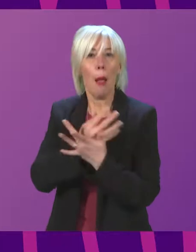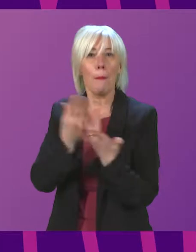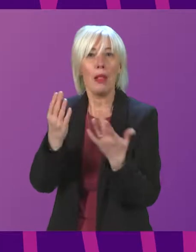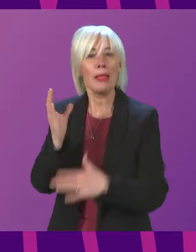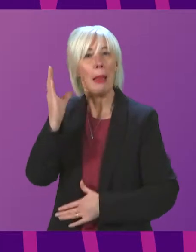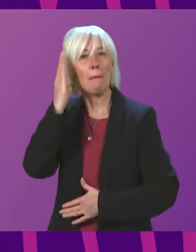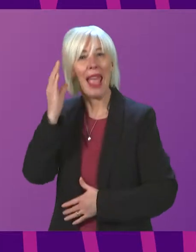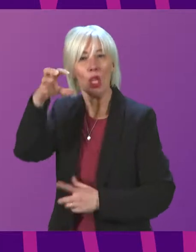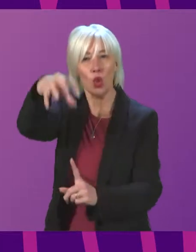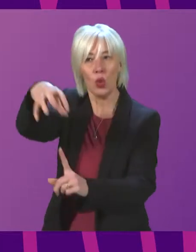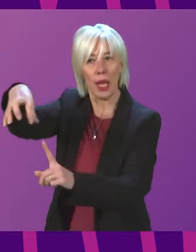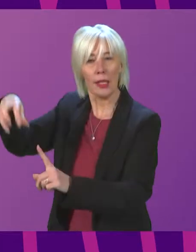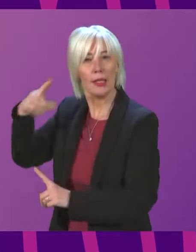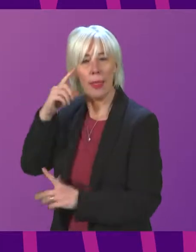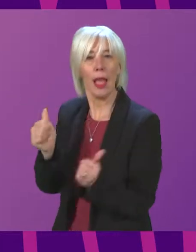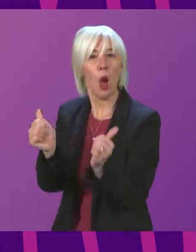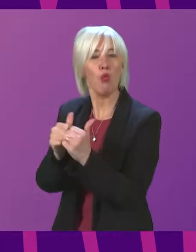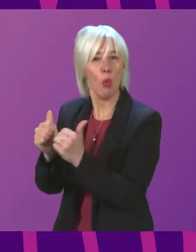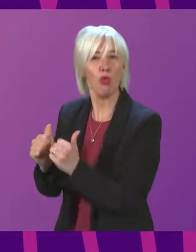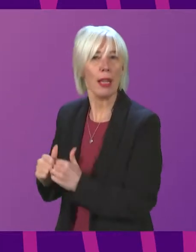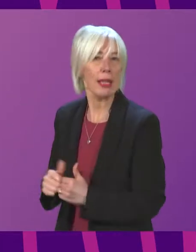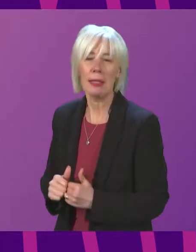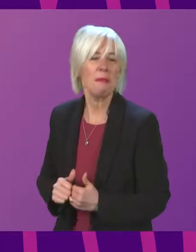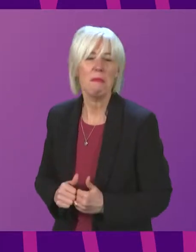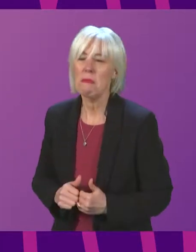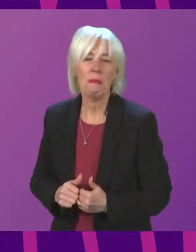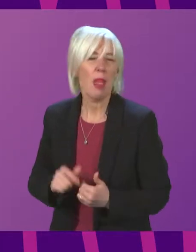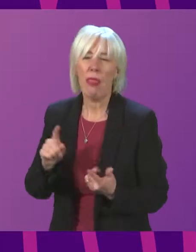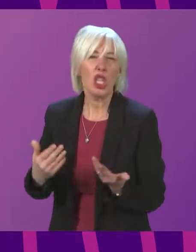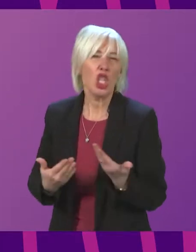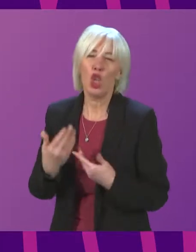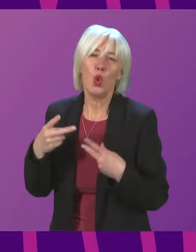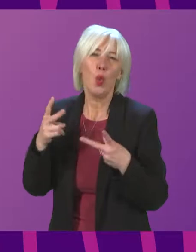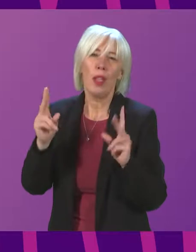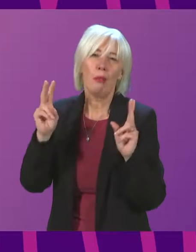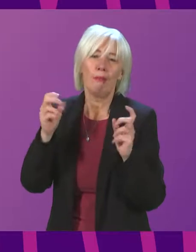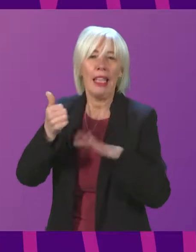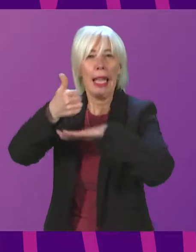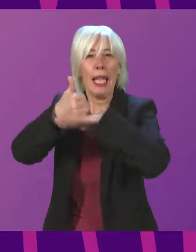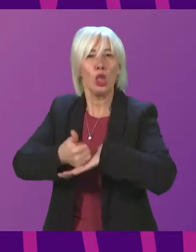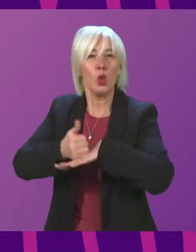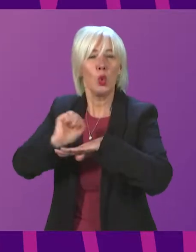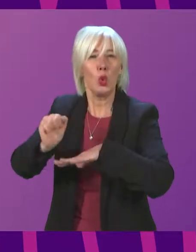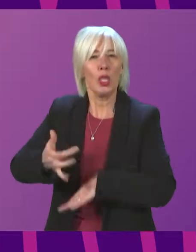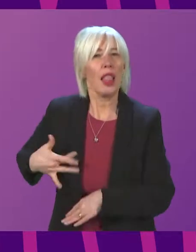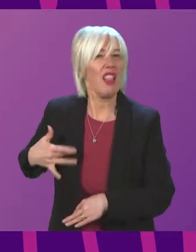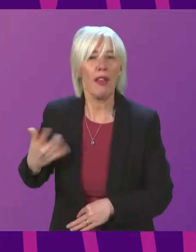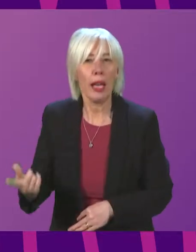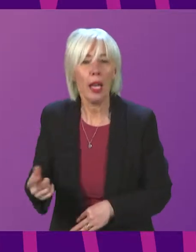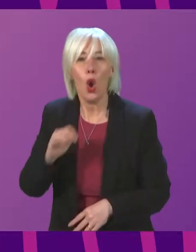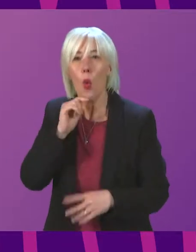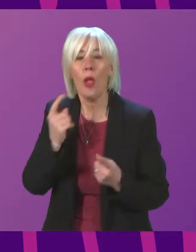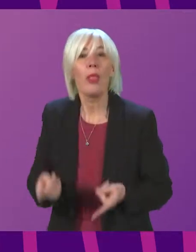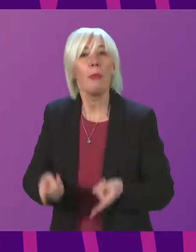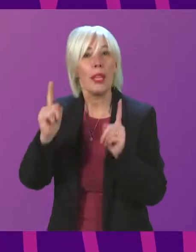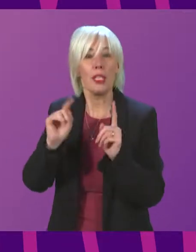appropriate, but that is just a new form of institutionalised living. Will the Minister rule out